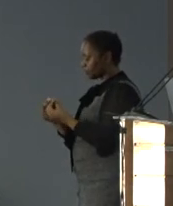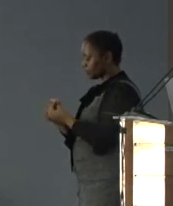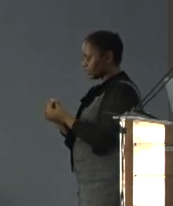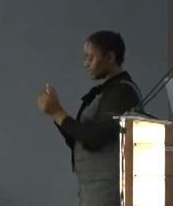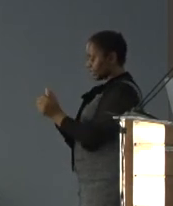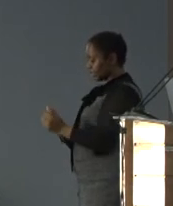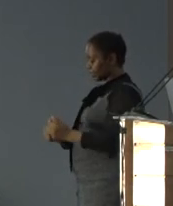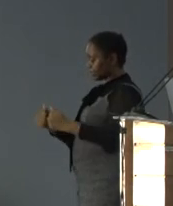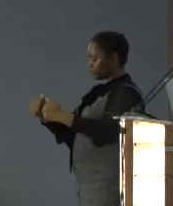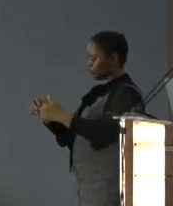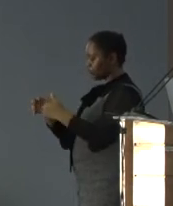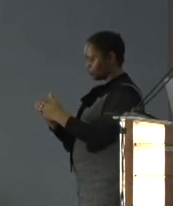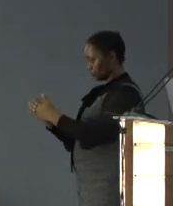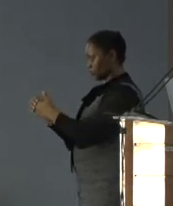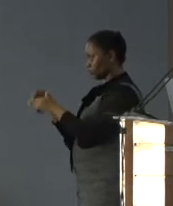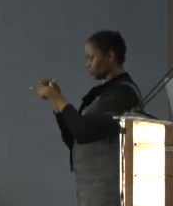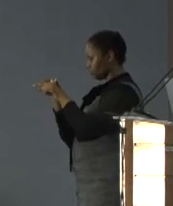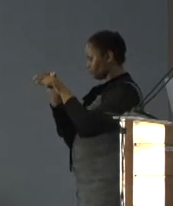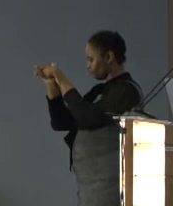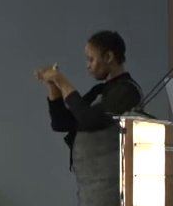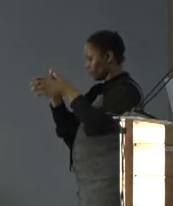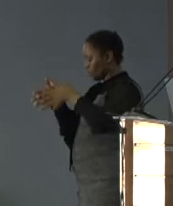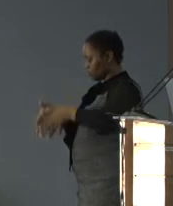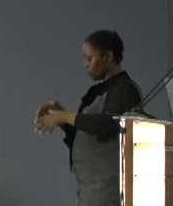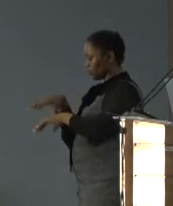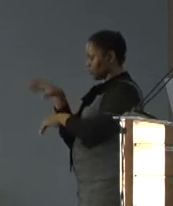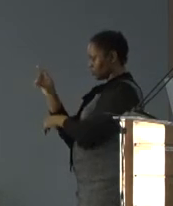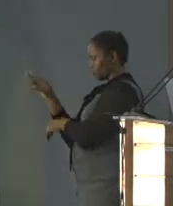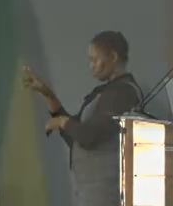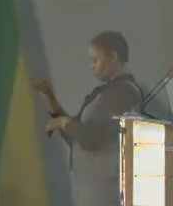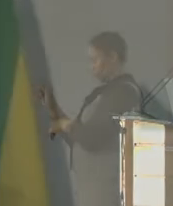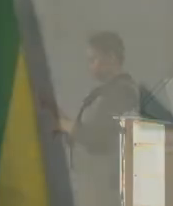stakeholder leadership levels here at DUT. Lastly,